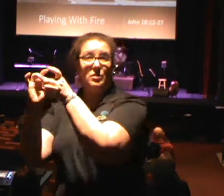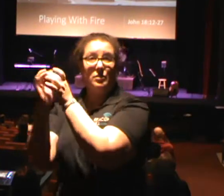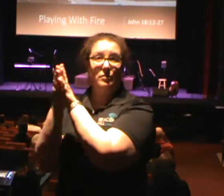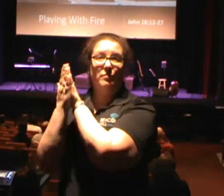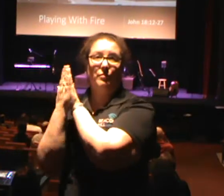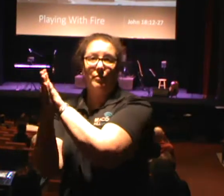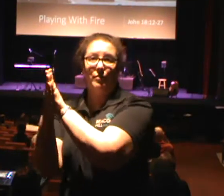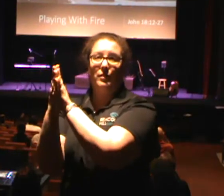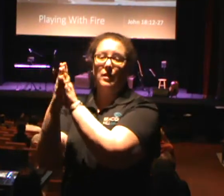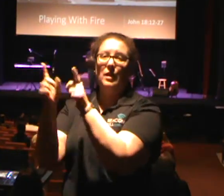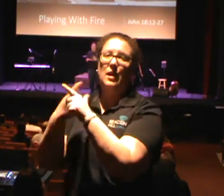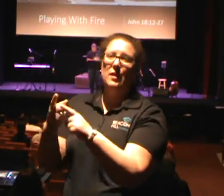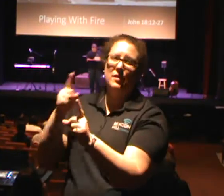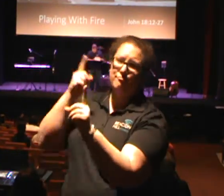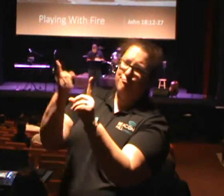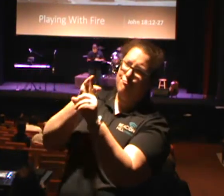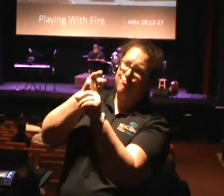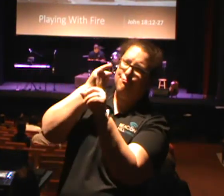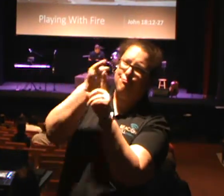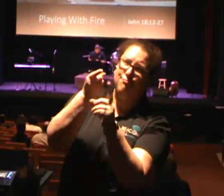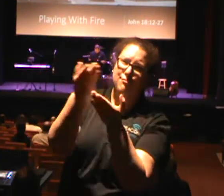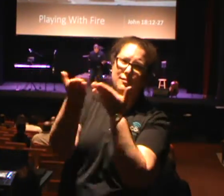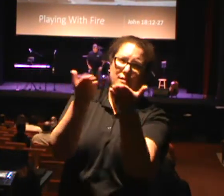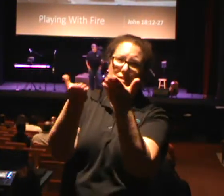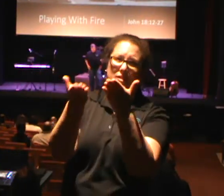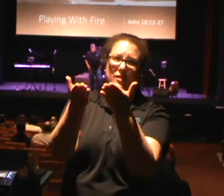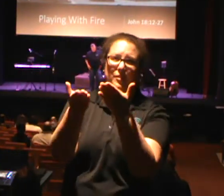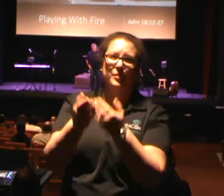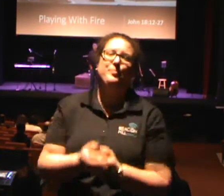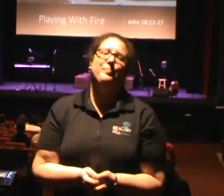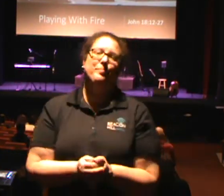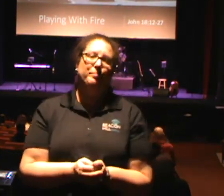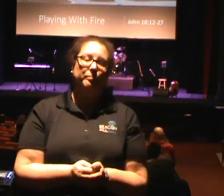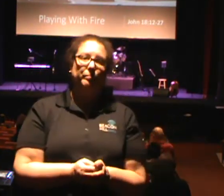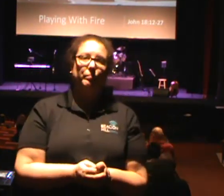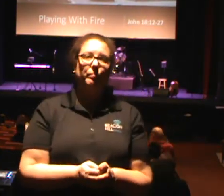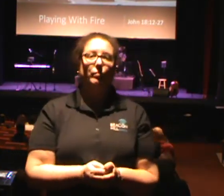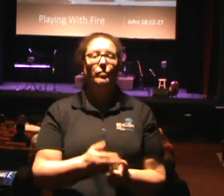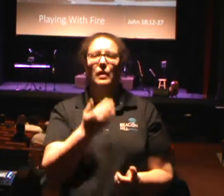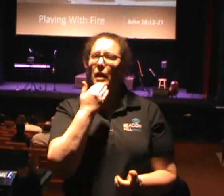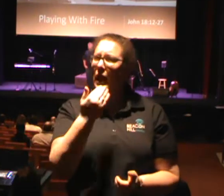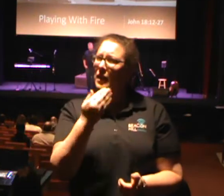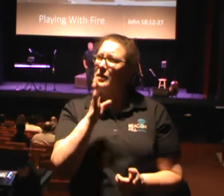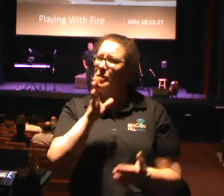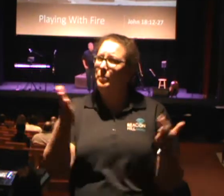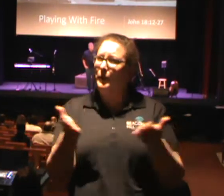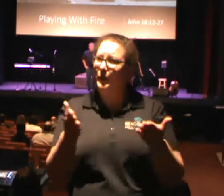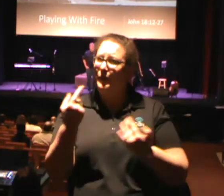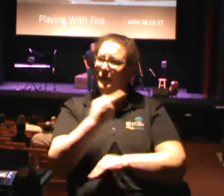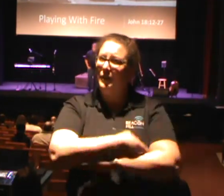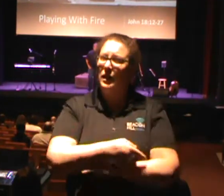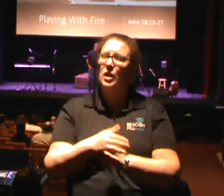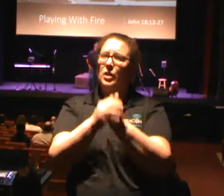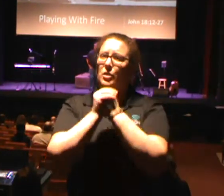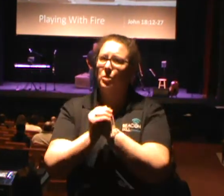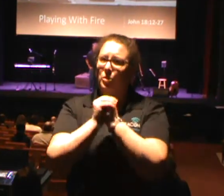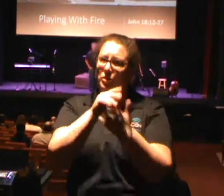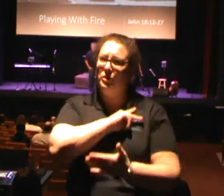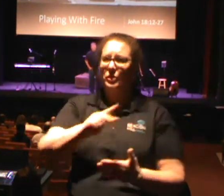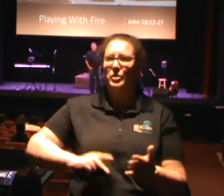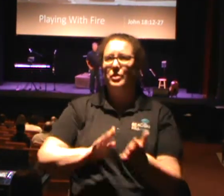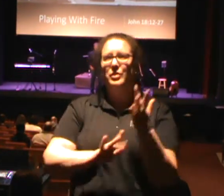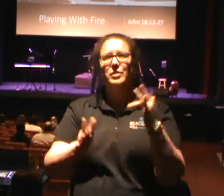to be a part of, welcome to Beacon Hill Church, ladies and gentlemen. I'm thankful to be here today to worship King Jesus together.